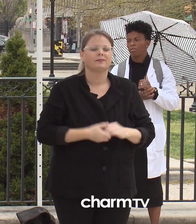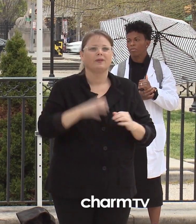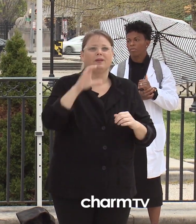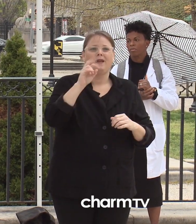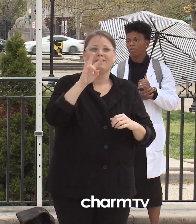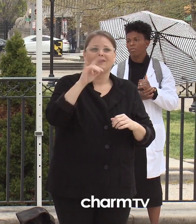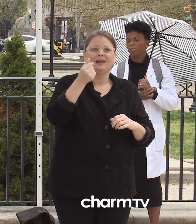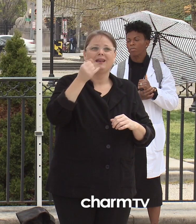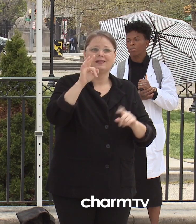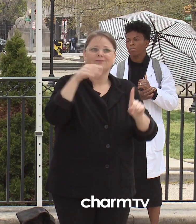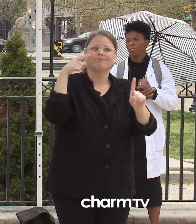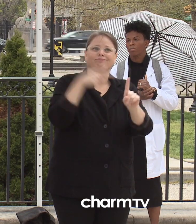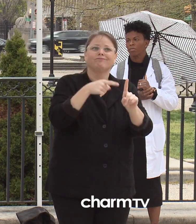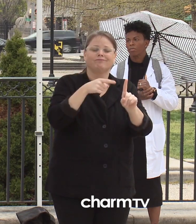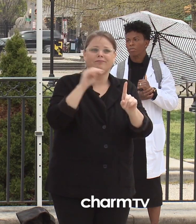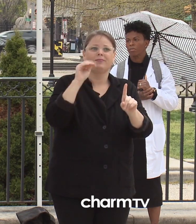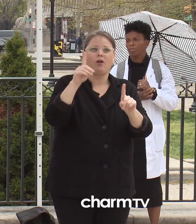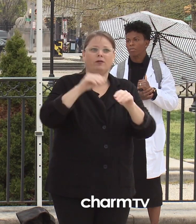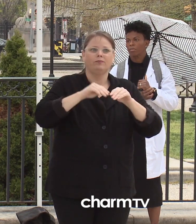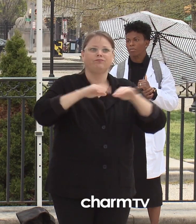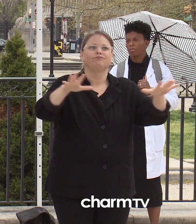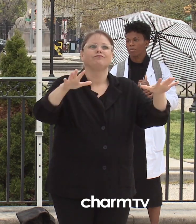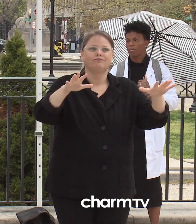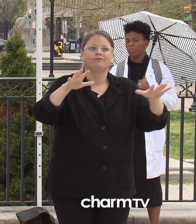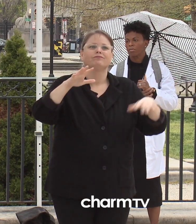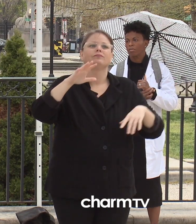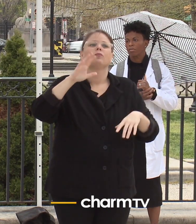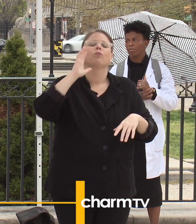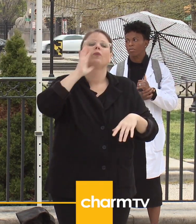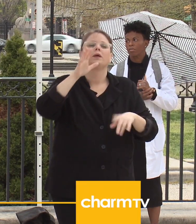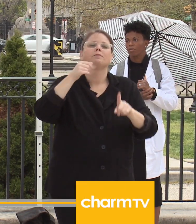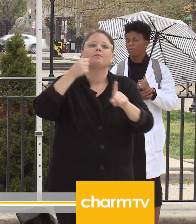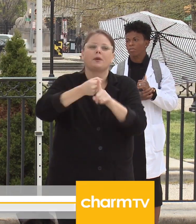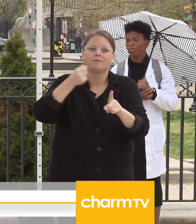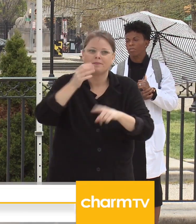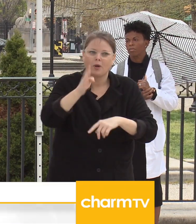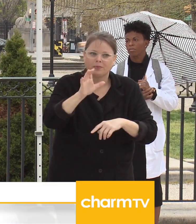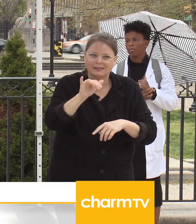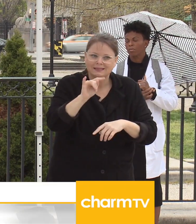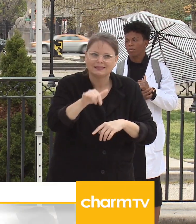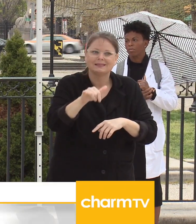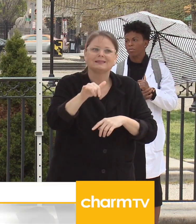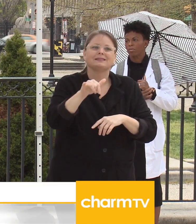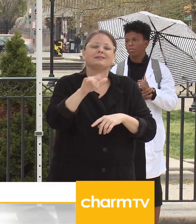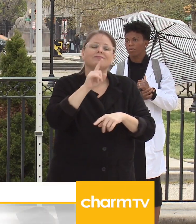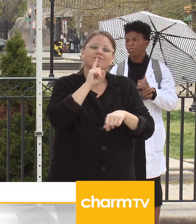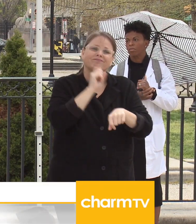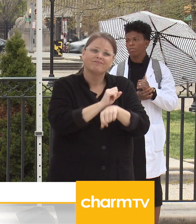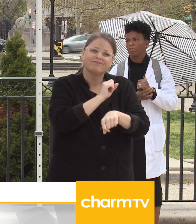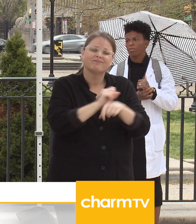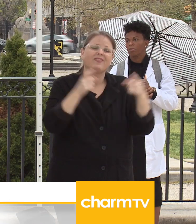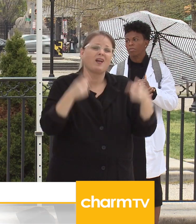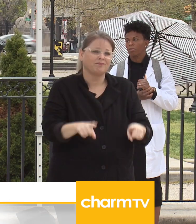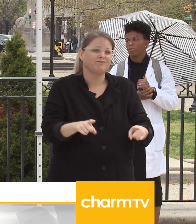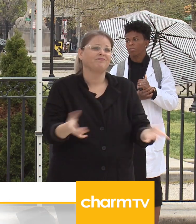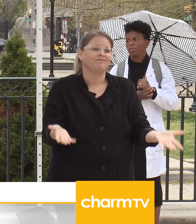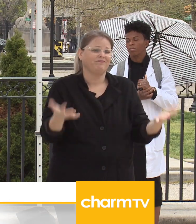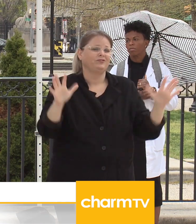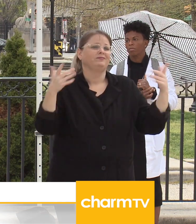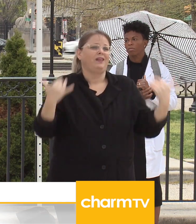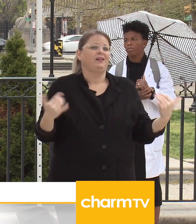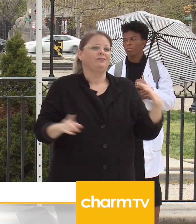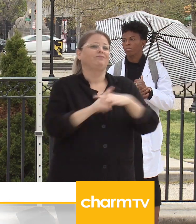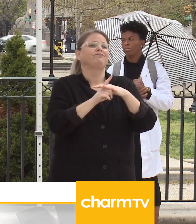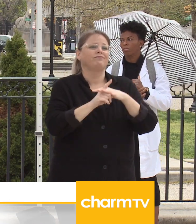and when it did, COVID-19 impacted our residents and our members. As an agency, similar to other